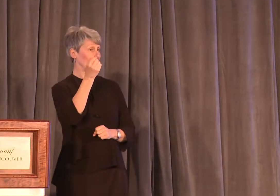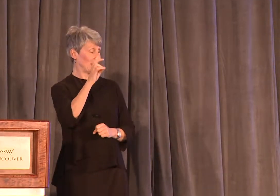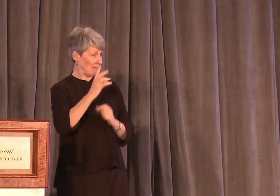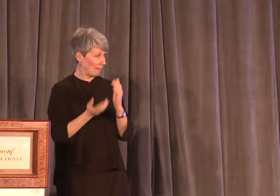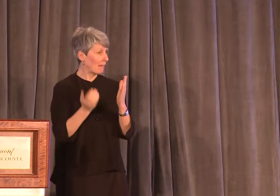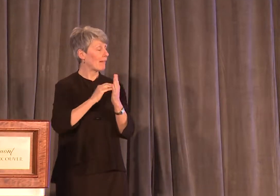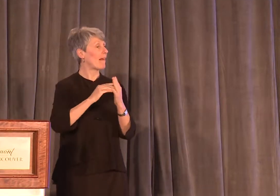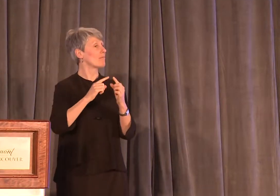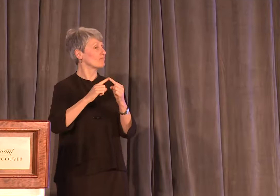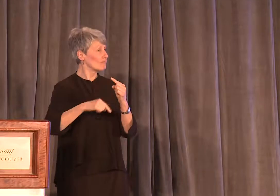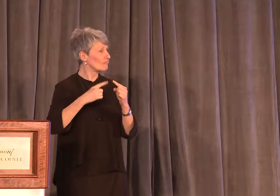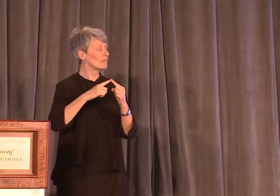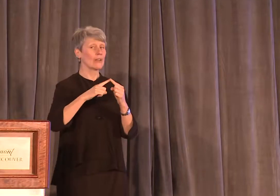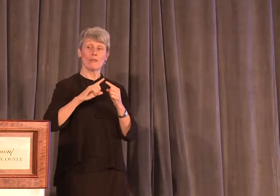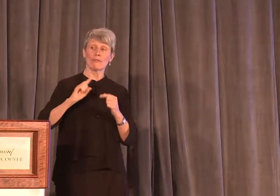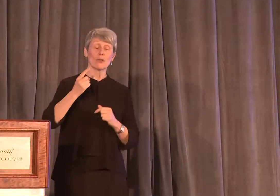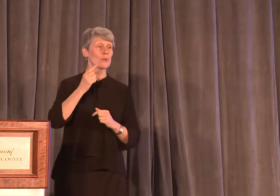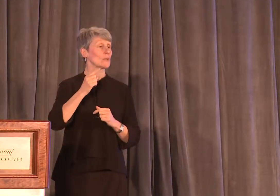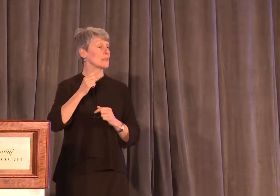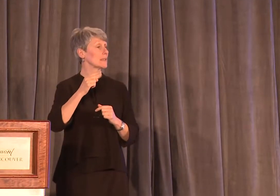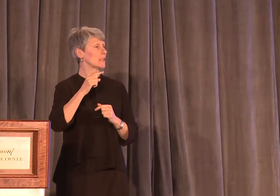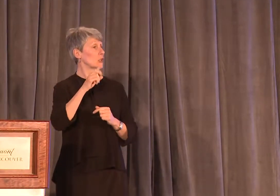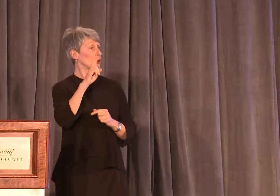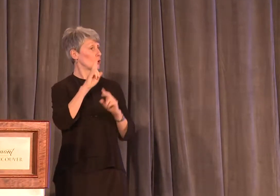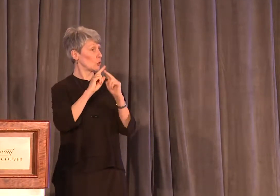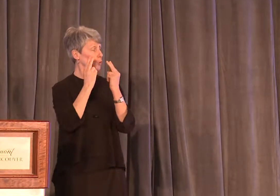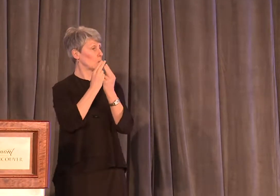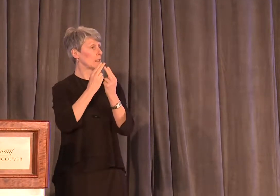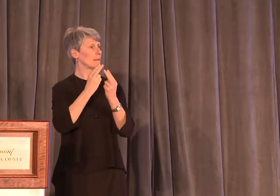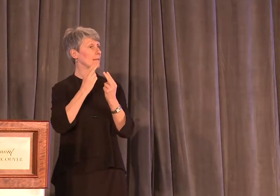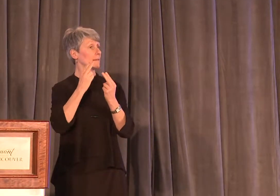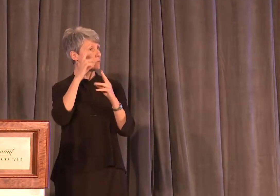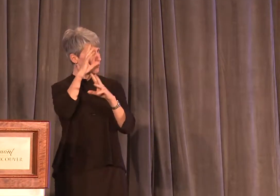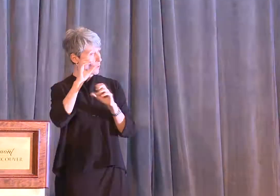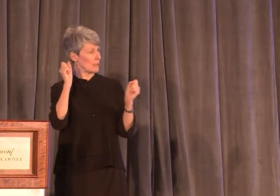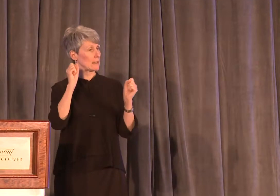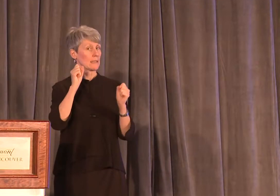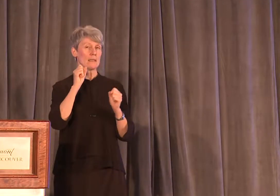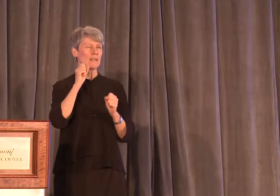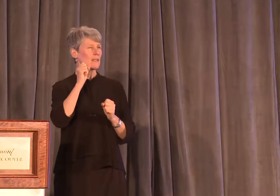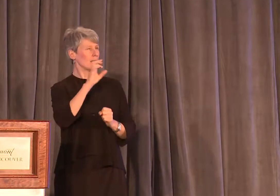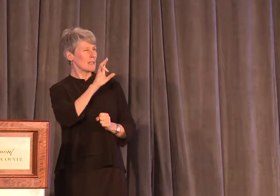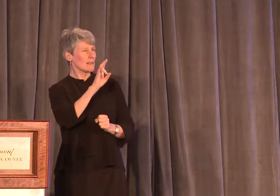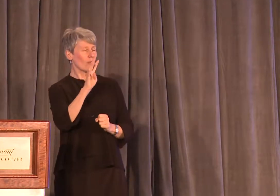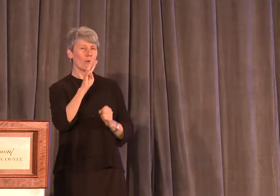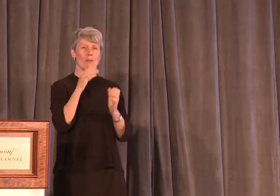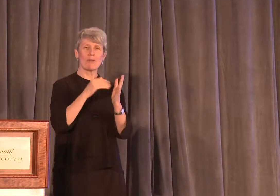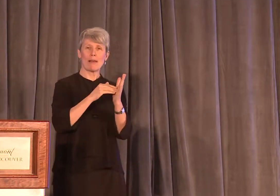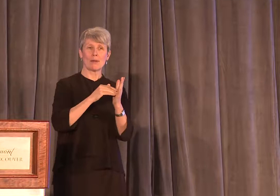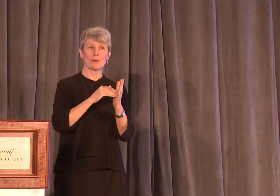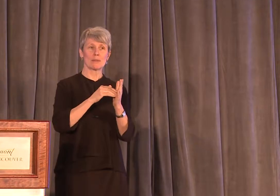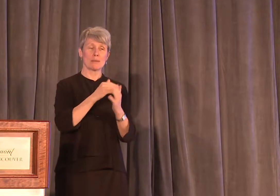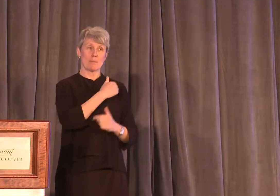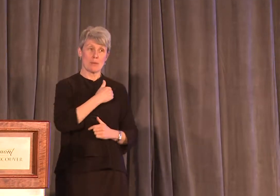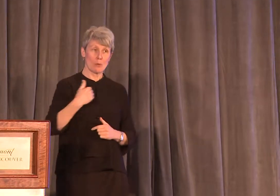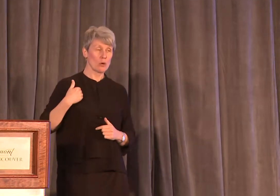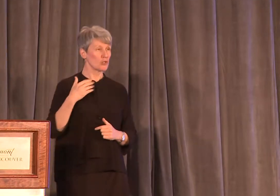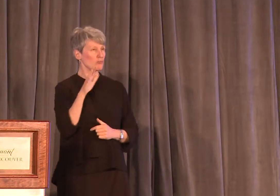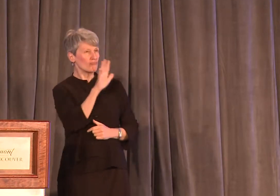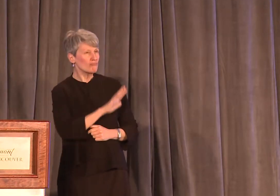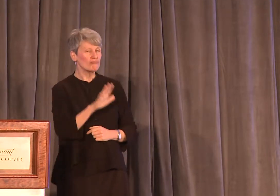first elected women president of the union, which represents more than 74,000 members at more than